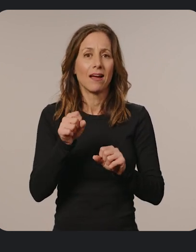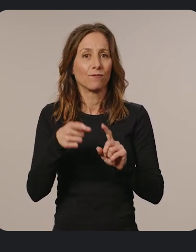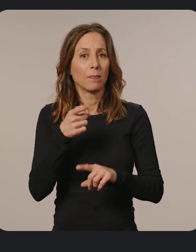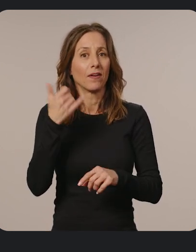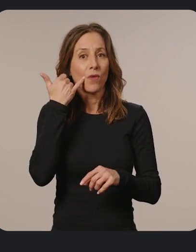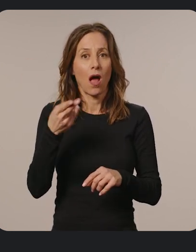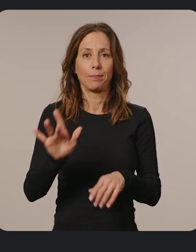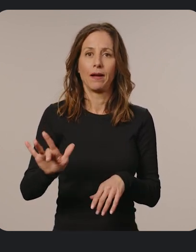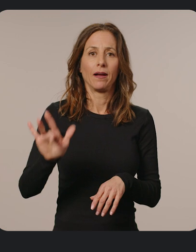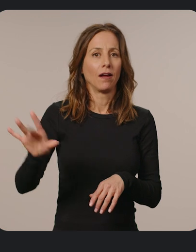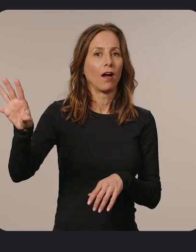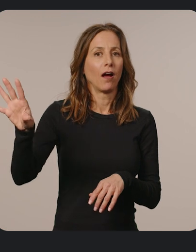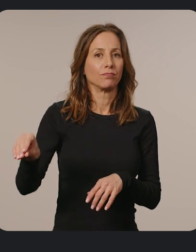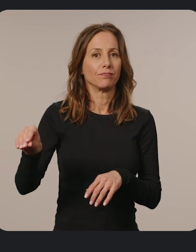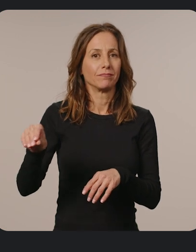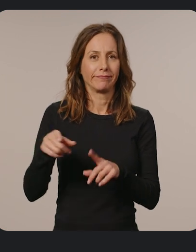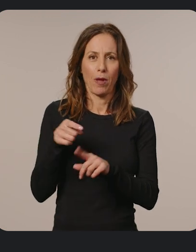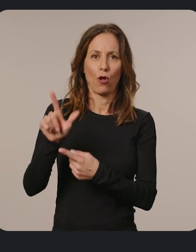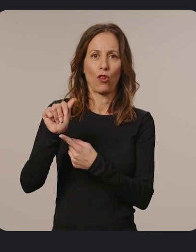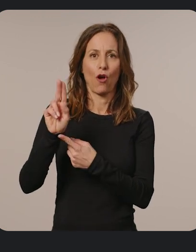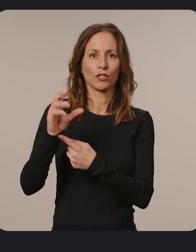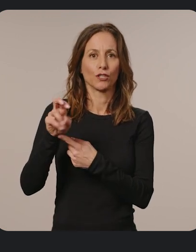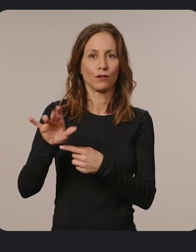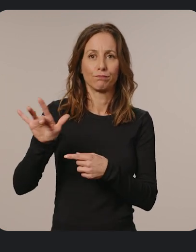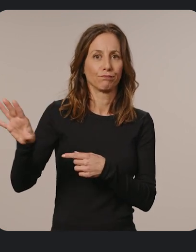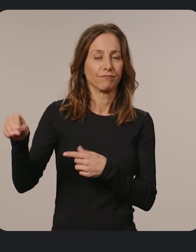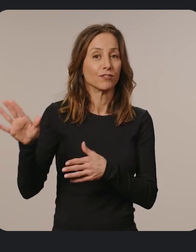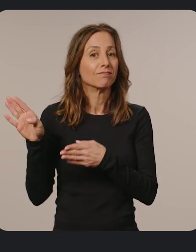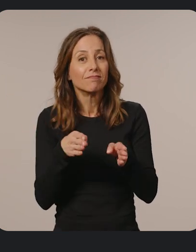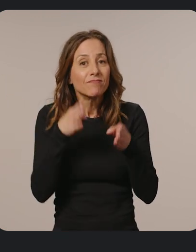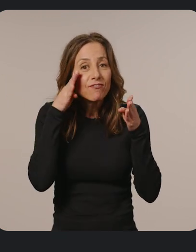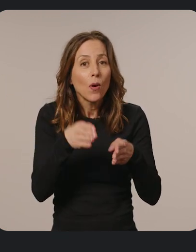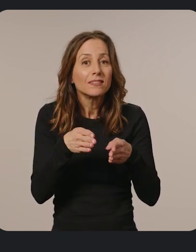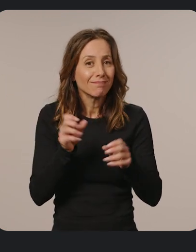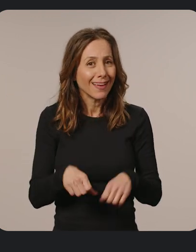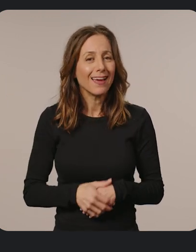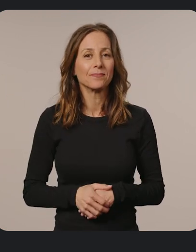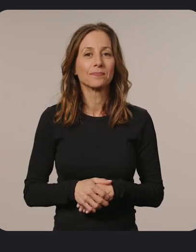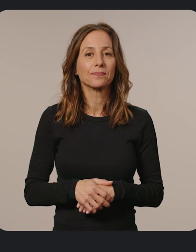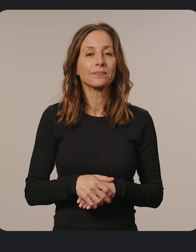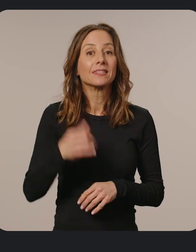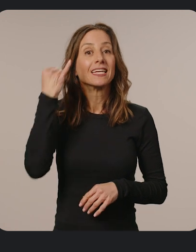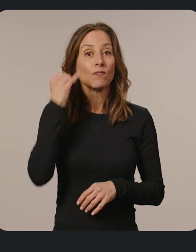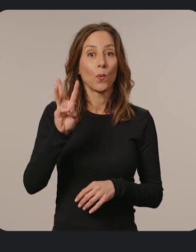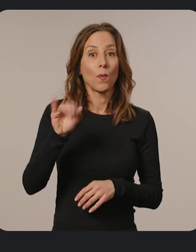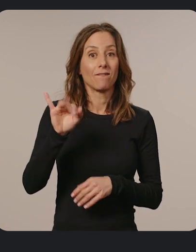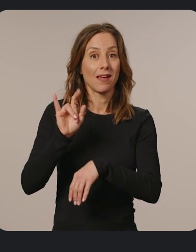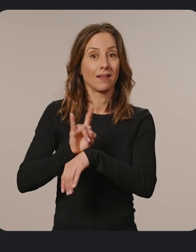silence it with Phone Hub, which is easily accessible from the launcher, and then get back to focus mode. Then if Wi-Fi is ever out of